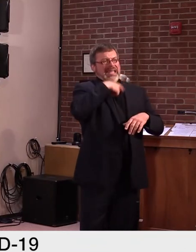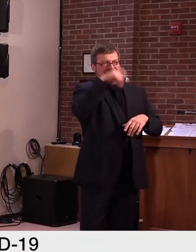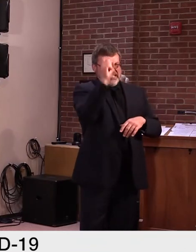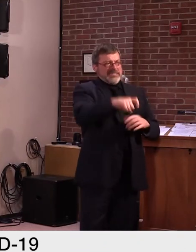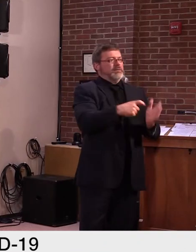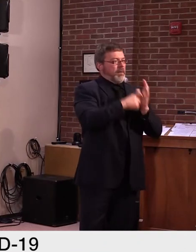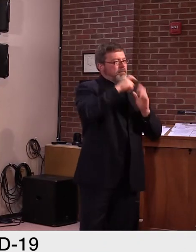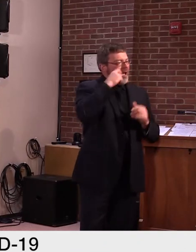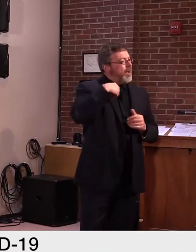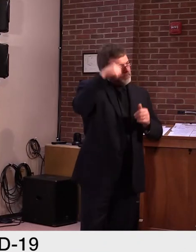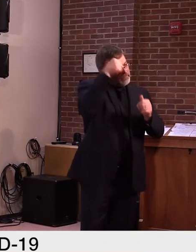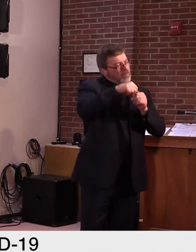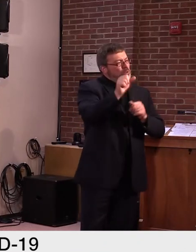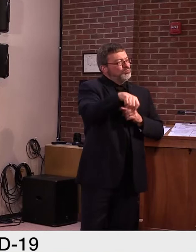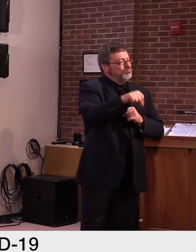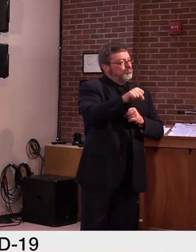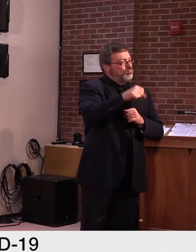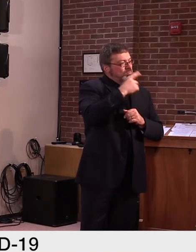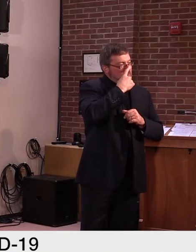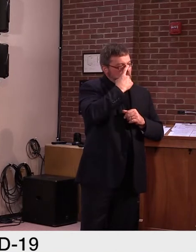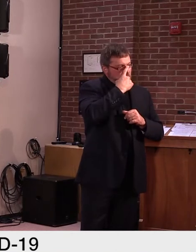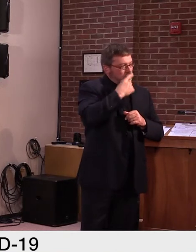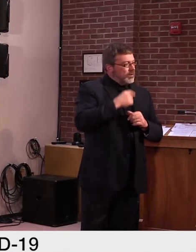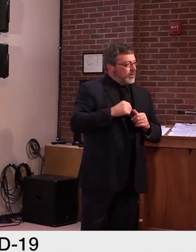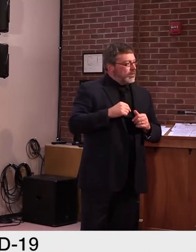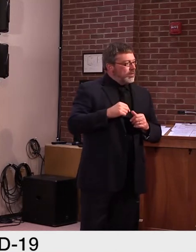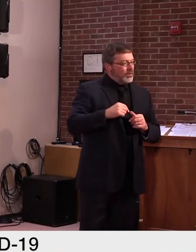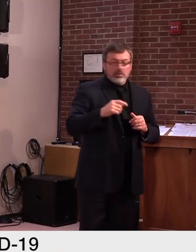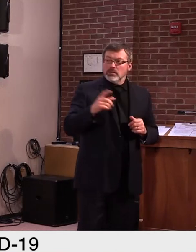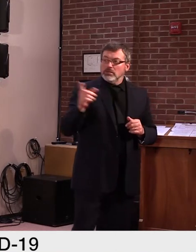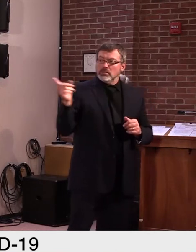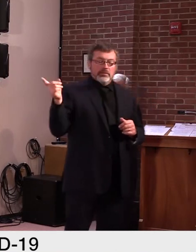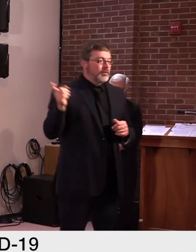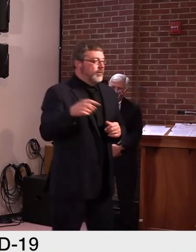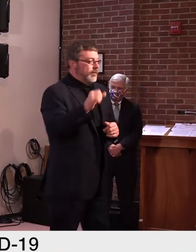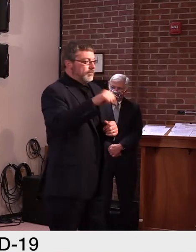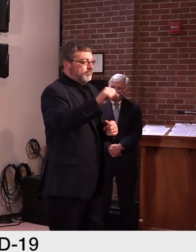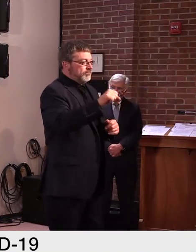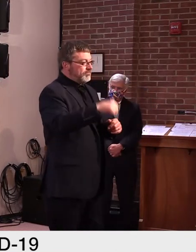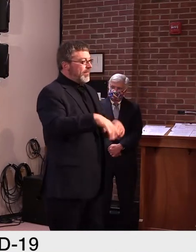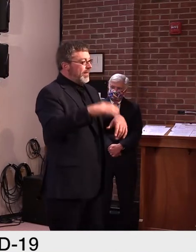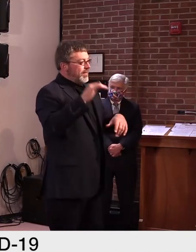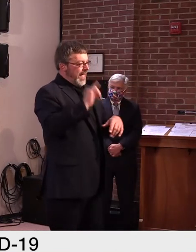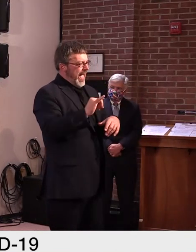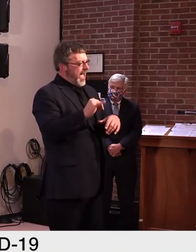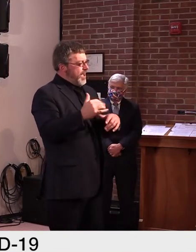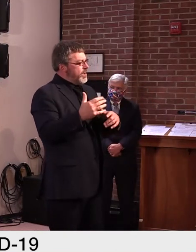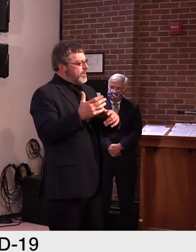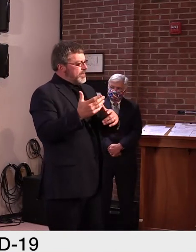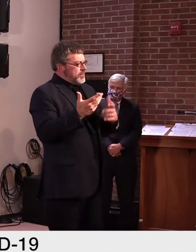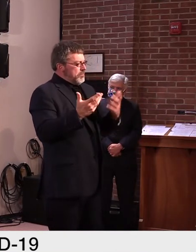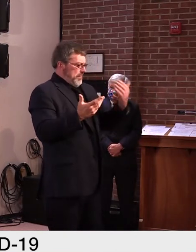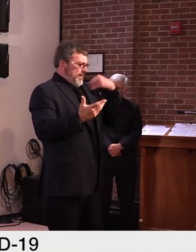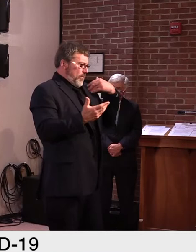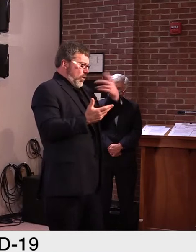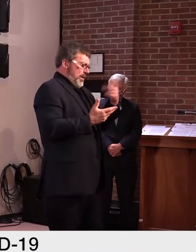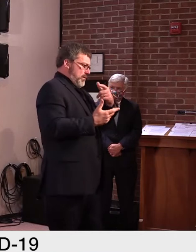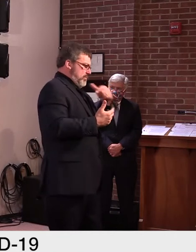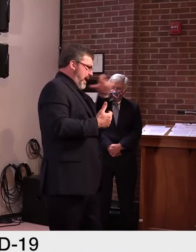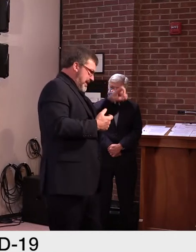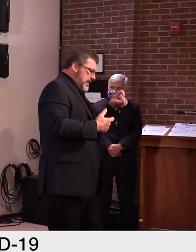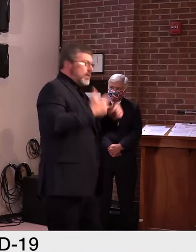be concerned on the masking issue. There was a time when we were told you don't need masks because healthcare needed the masks,